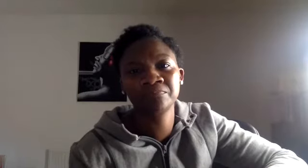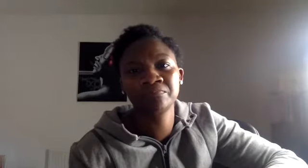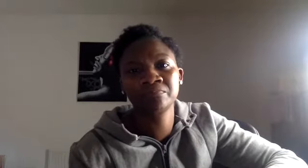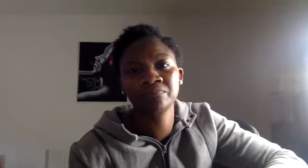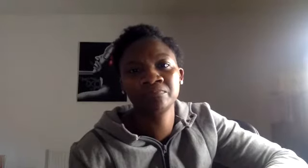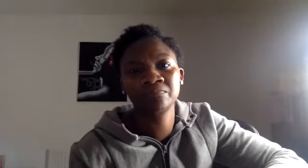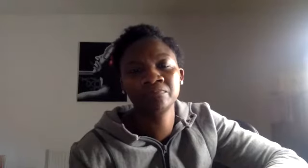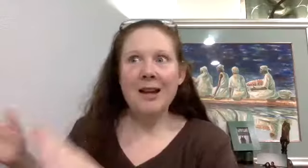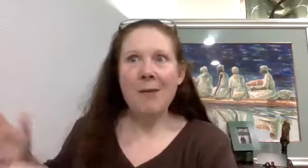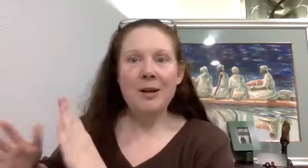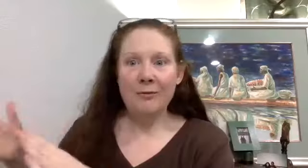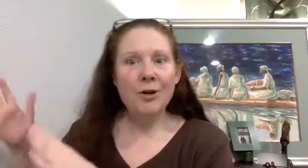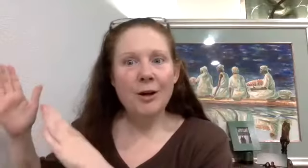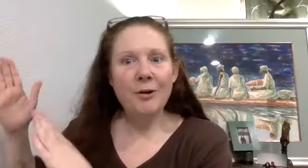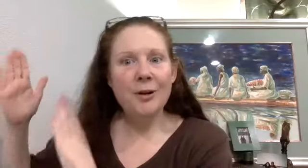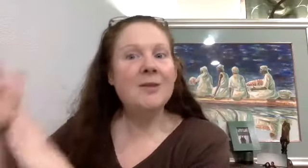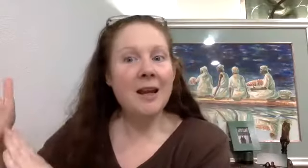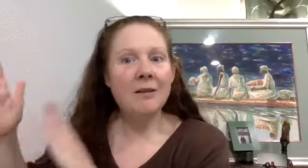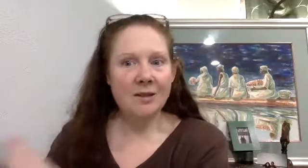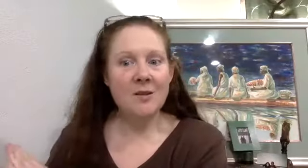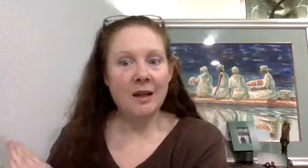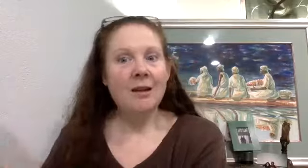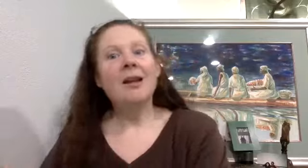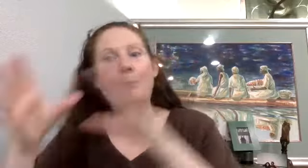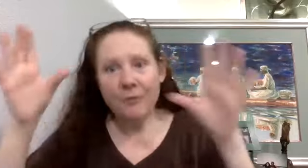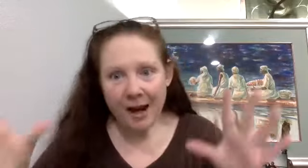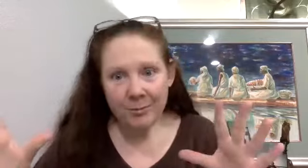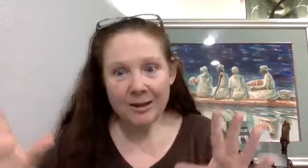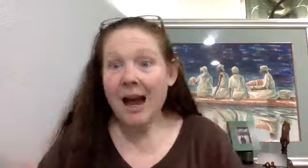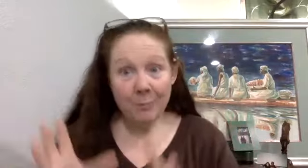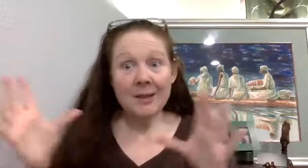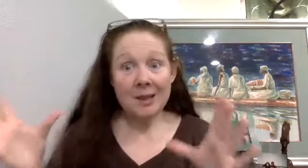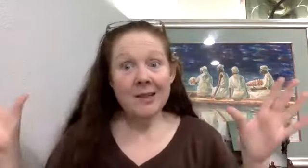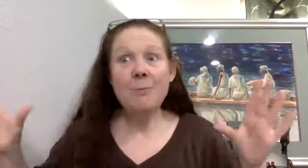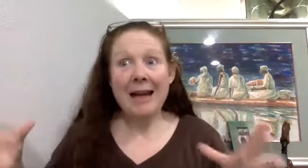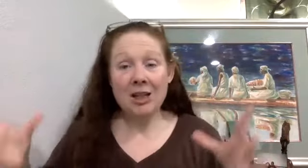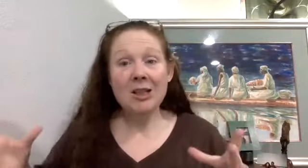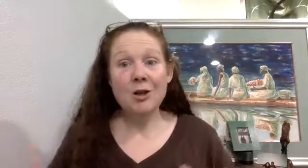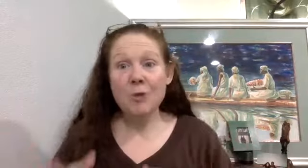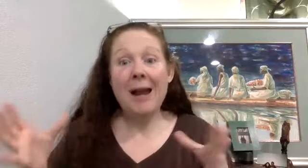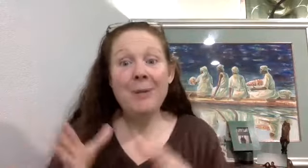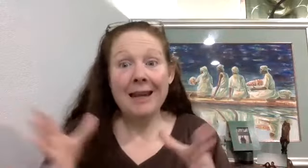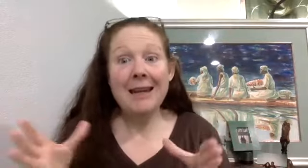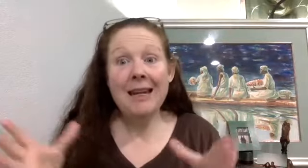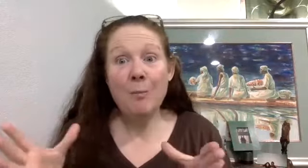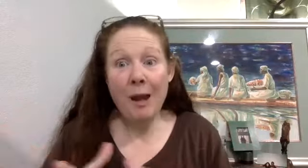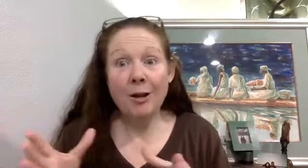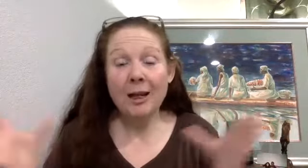worry about what's going to happen if you're an executive at Disney. Keep your family alive because Disney might just, you might be getting an email in